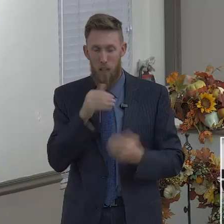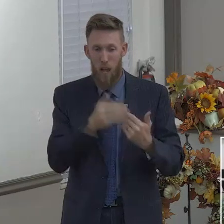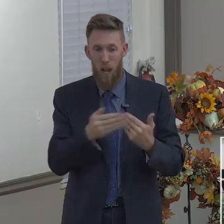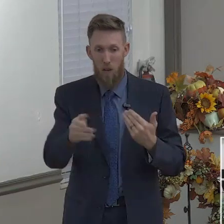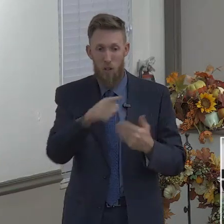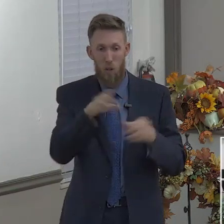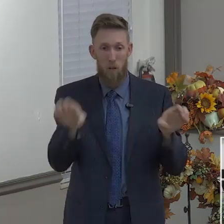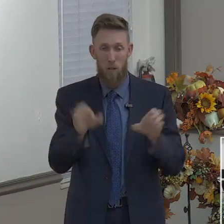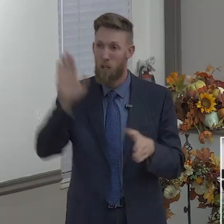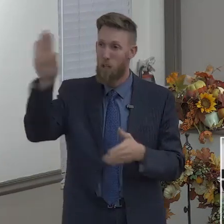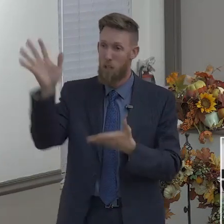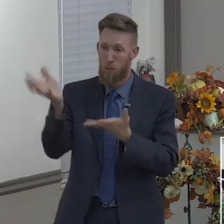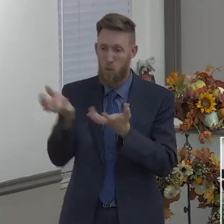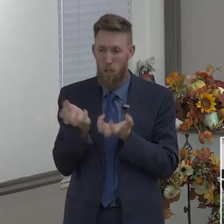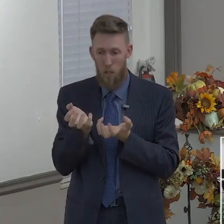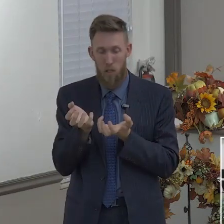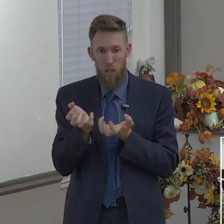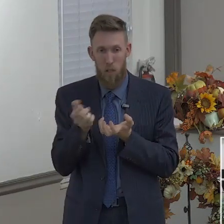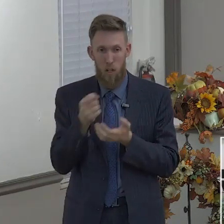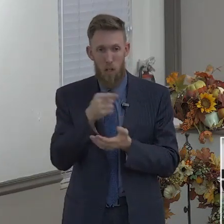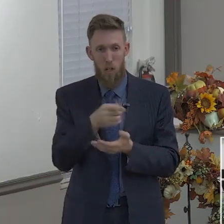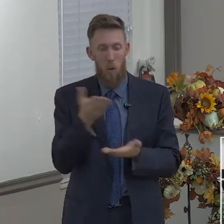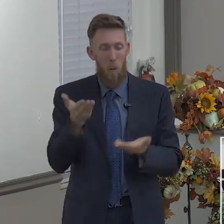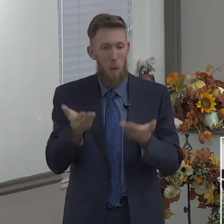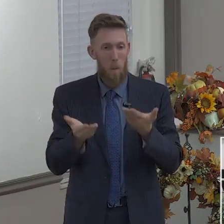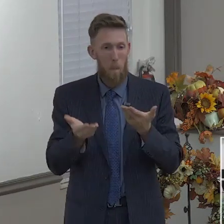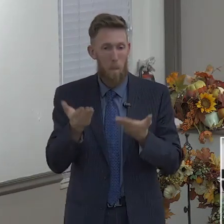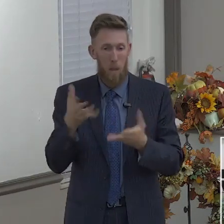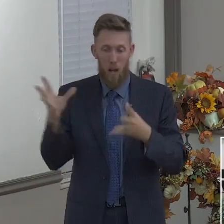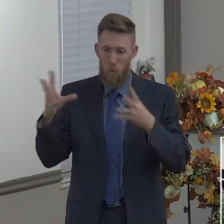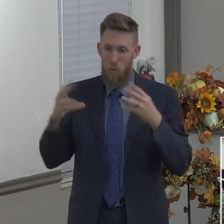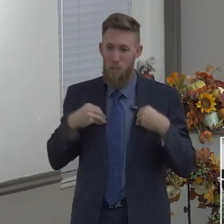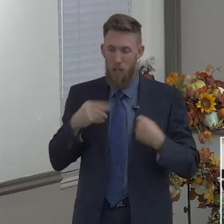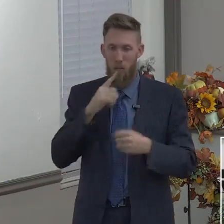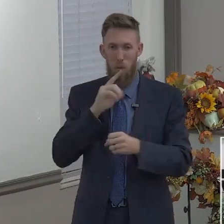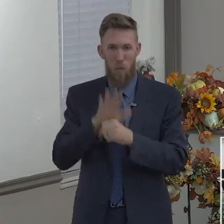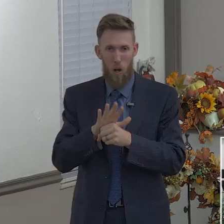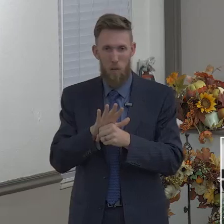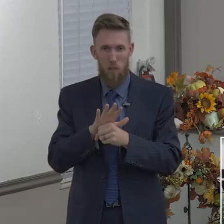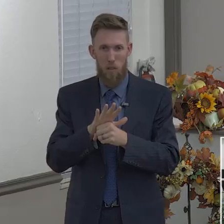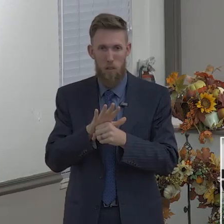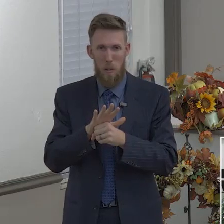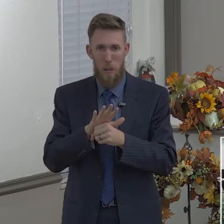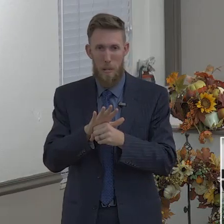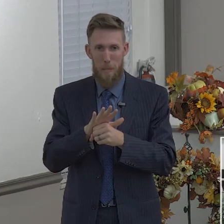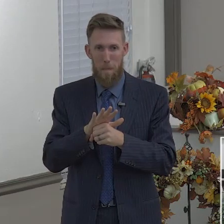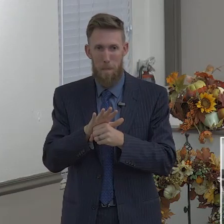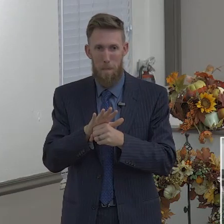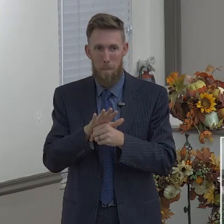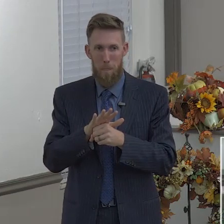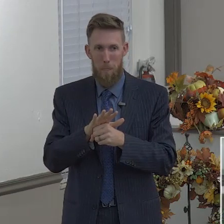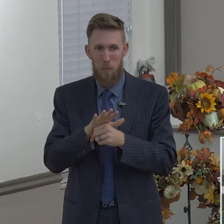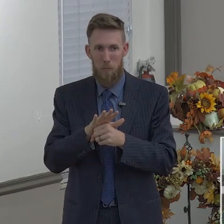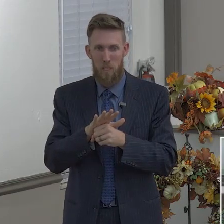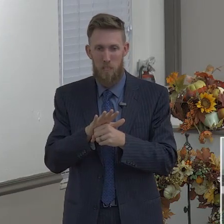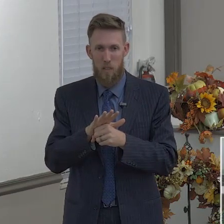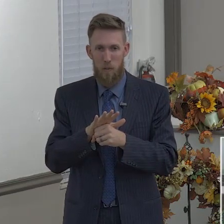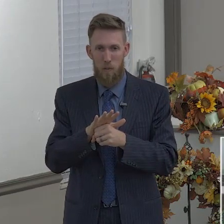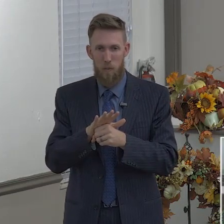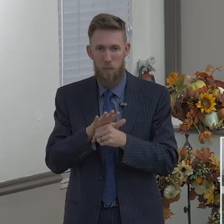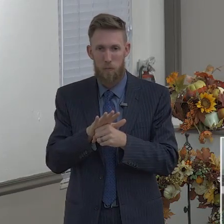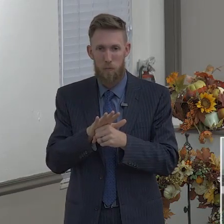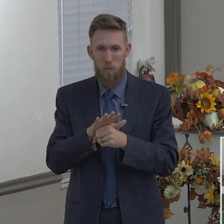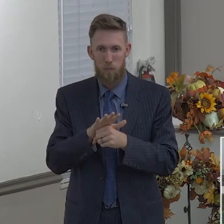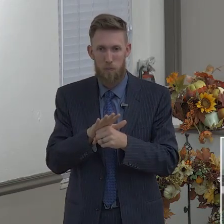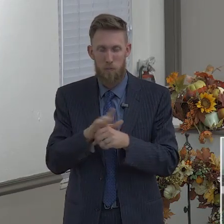ye might receive the promise. For ye have need of patience, that after ye have done the will of God, ye might receive